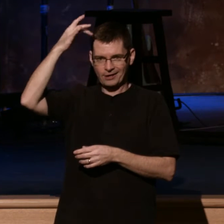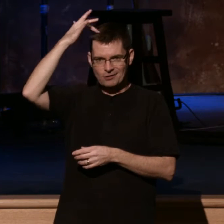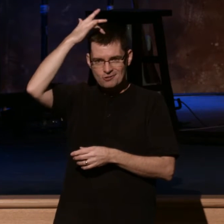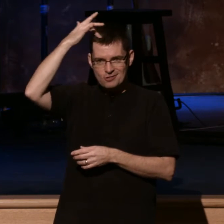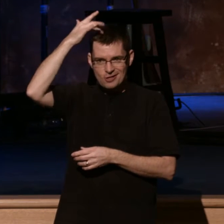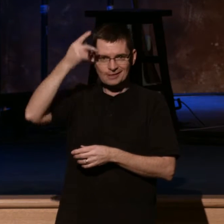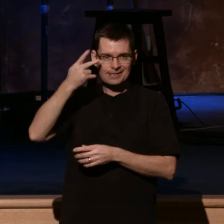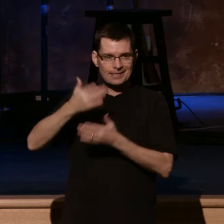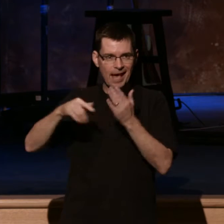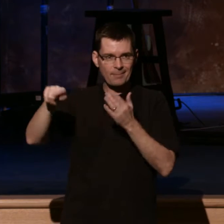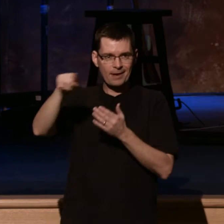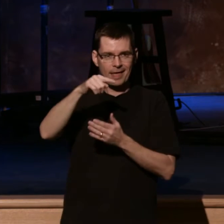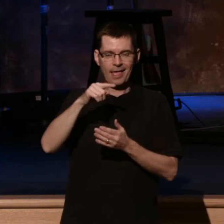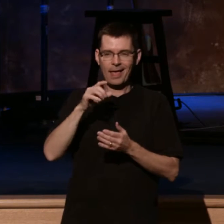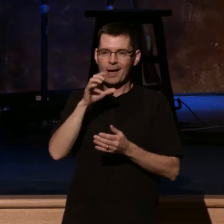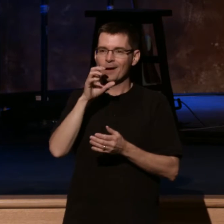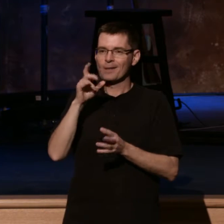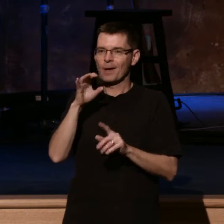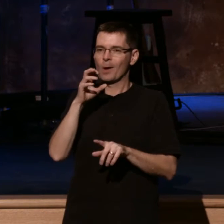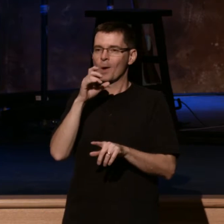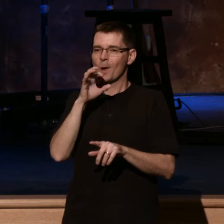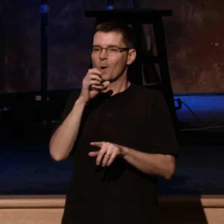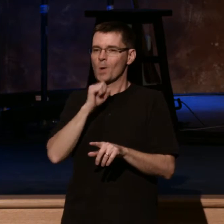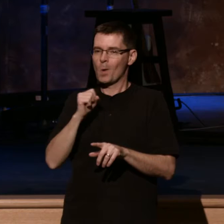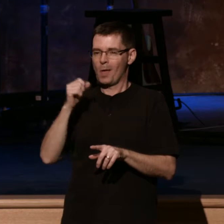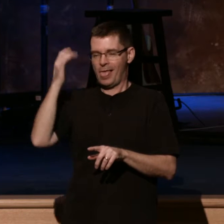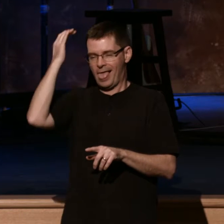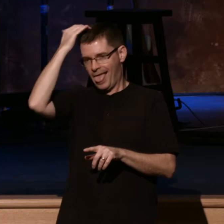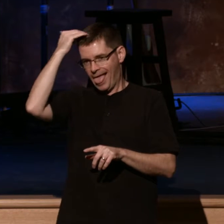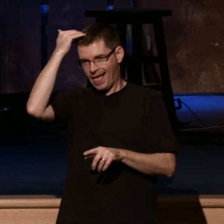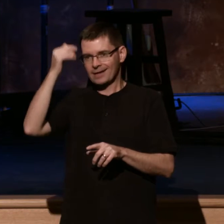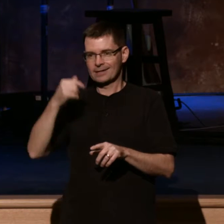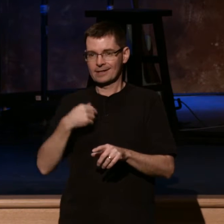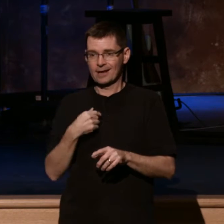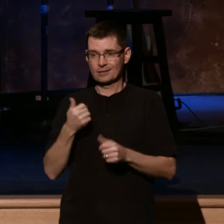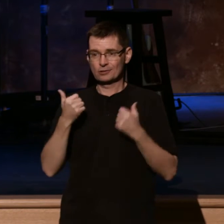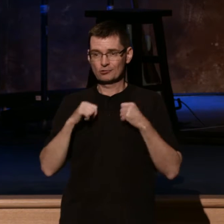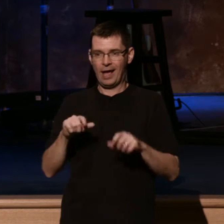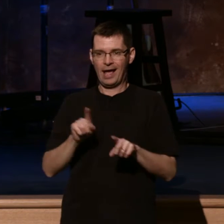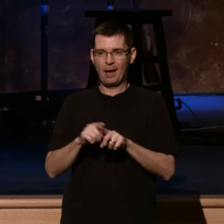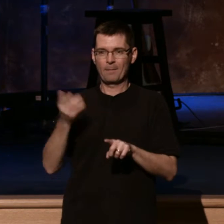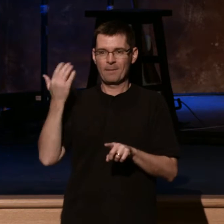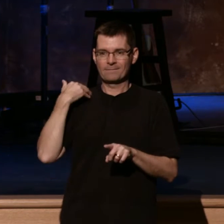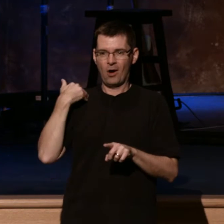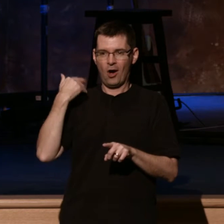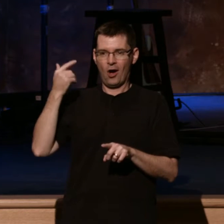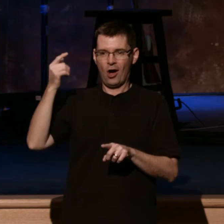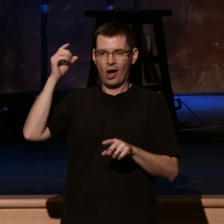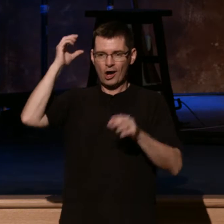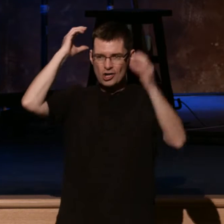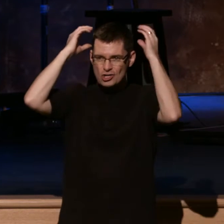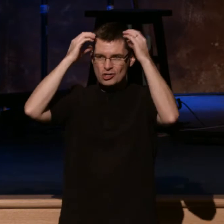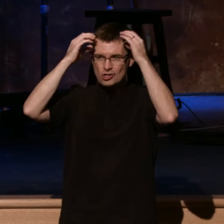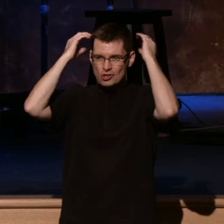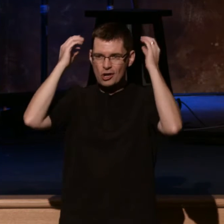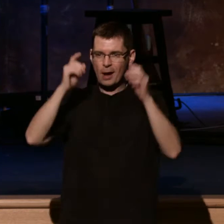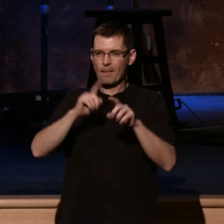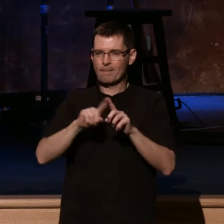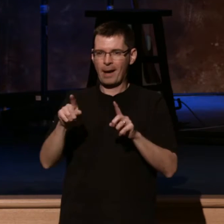little, you know, extra decor around there. I tried that once, and I looked like a mini Cooper with the doors left open. You know,